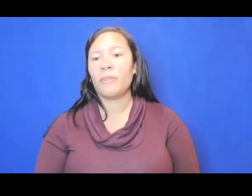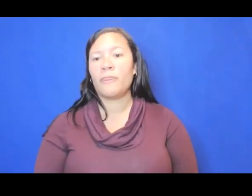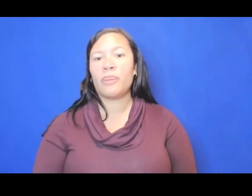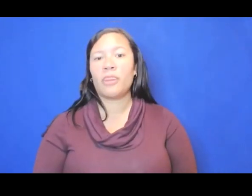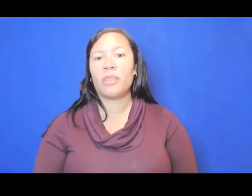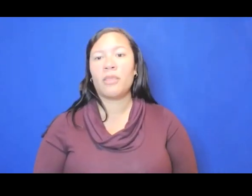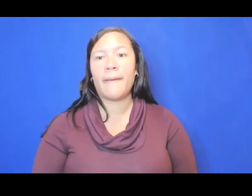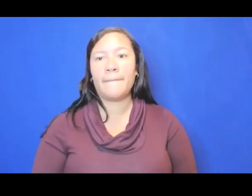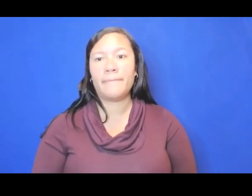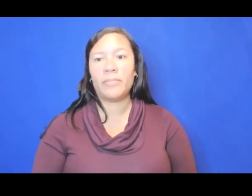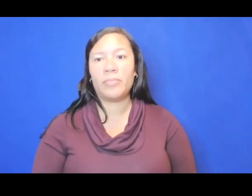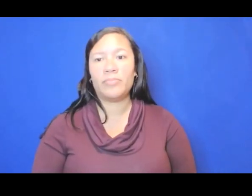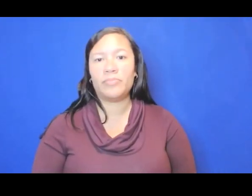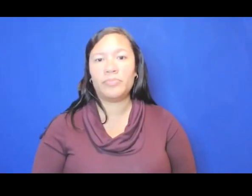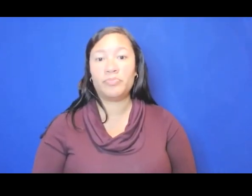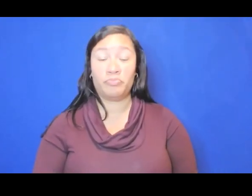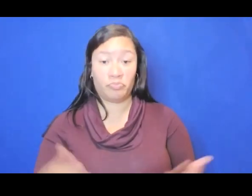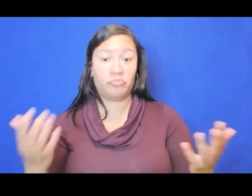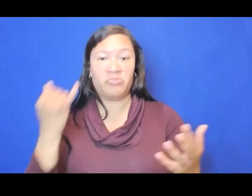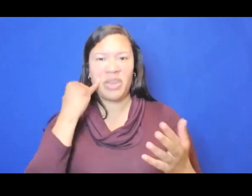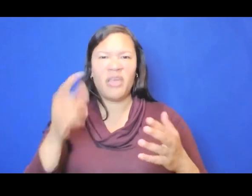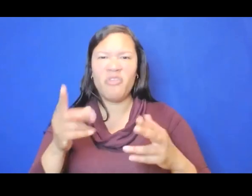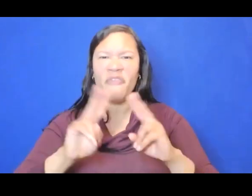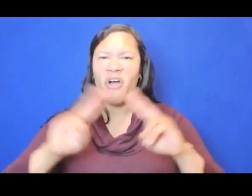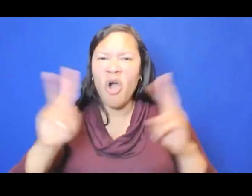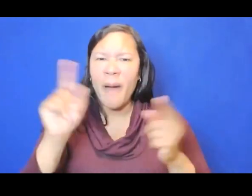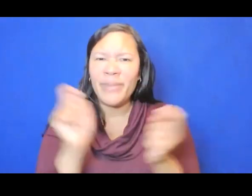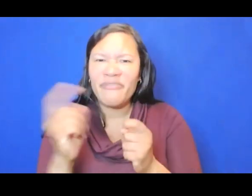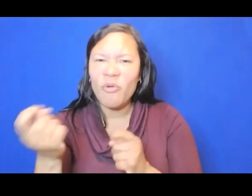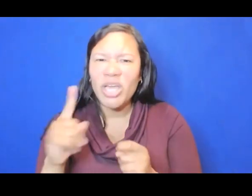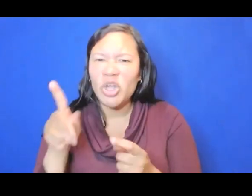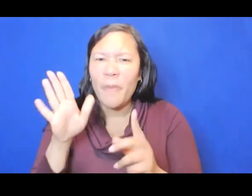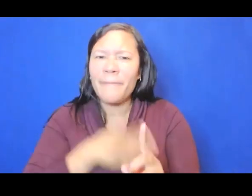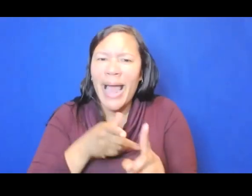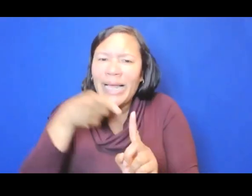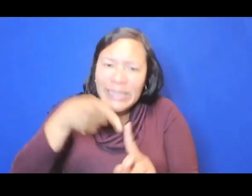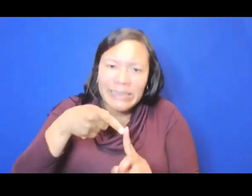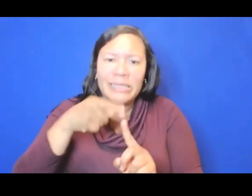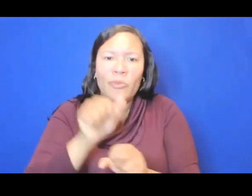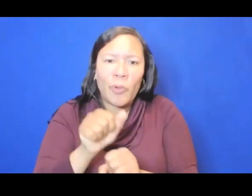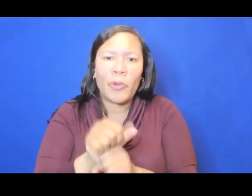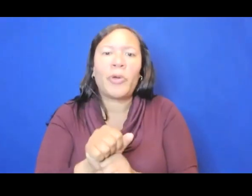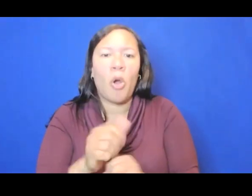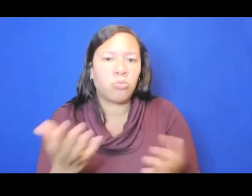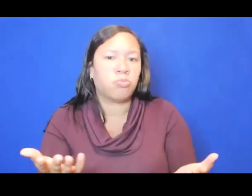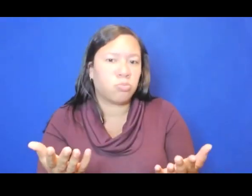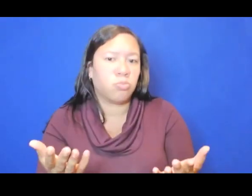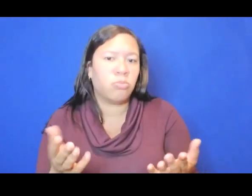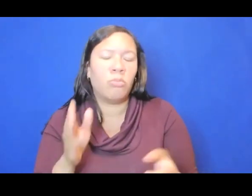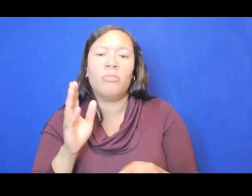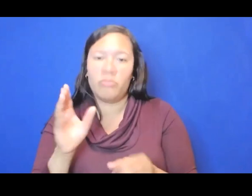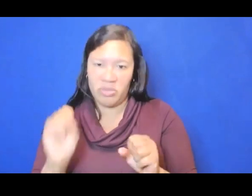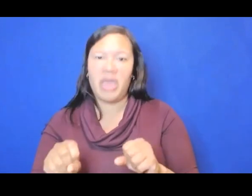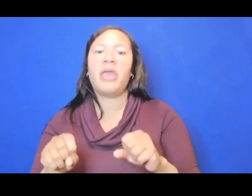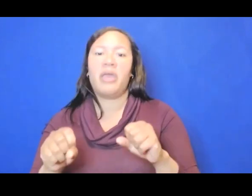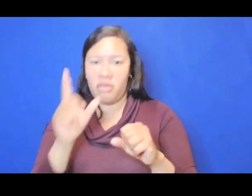And I should say too, if you have a very specific question about your work, I'm going to try and answer more general questions now, but